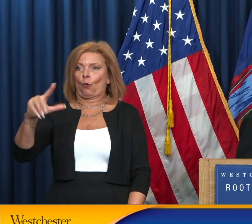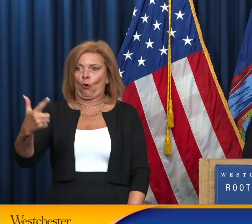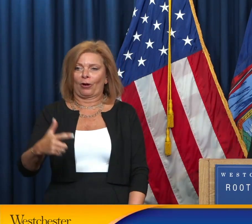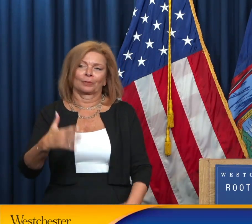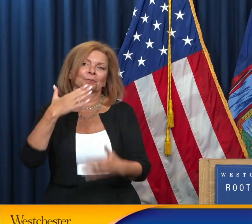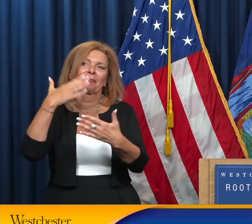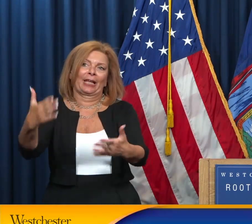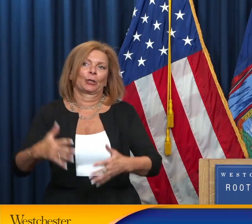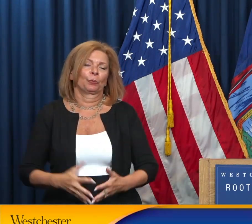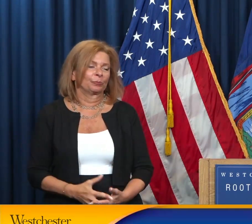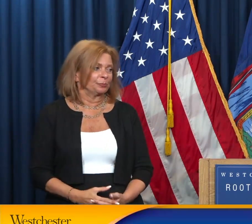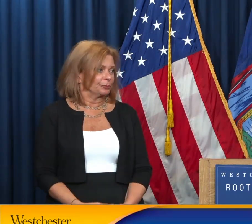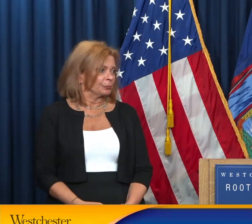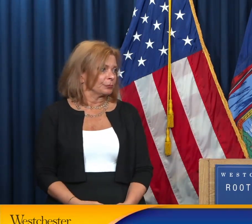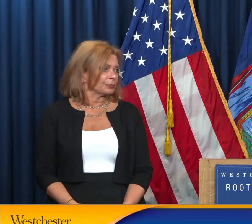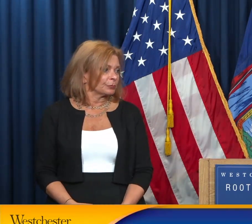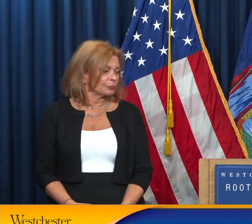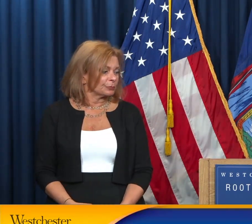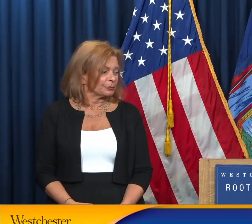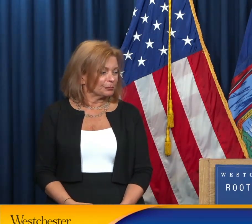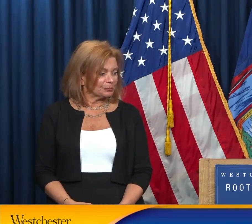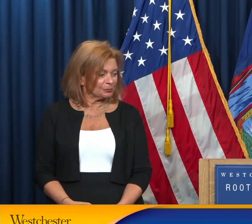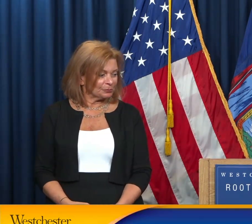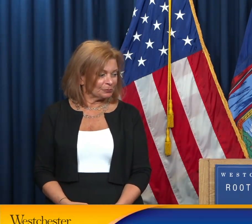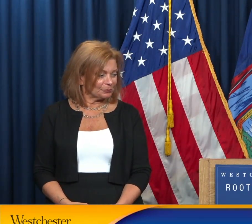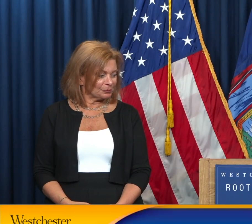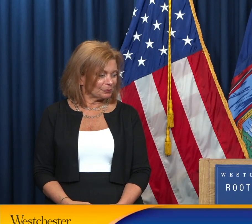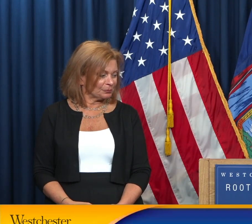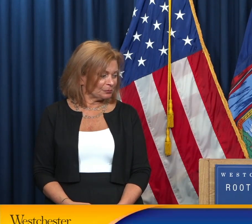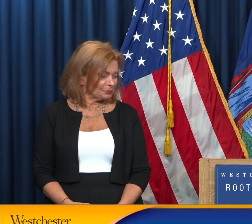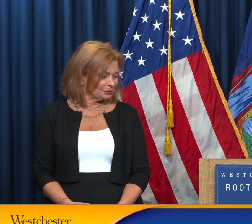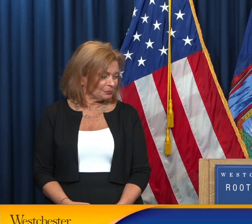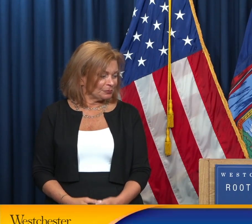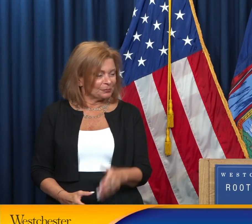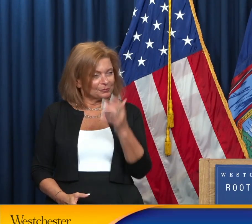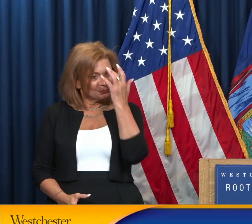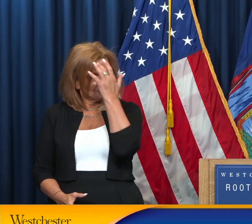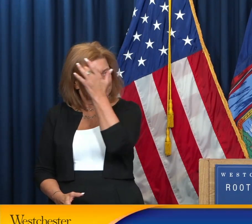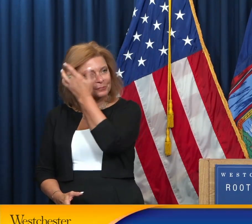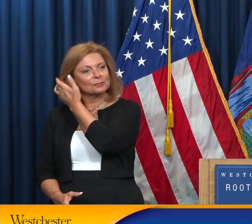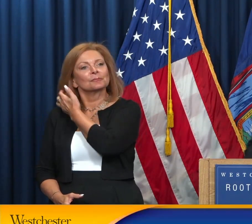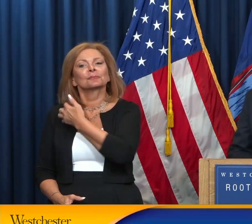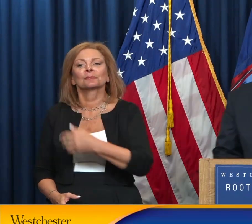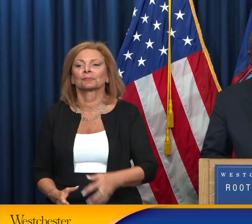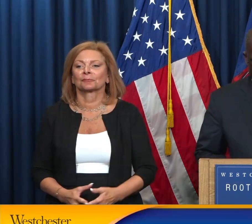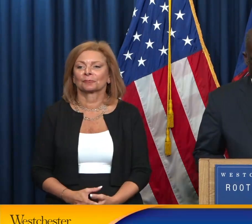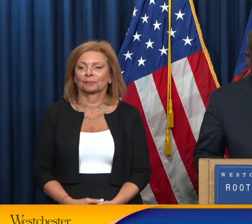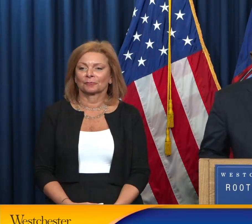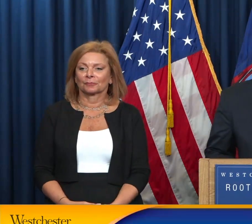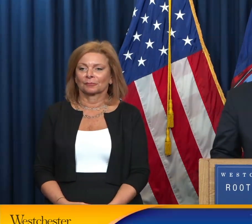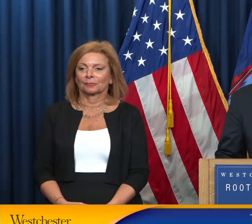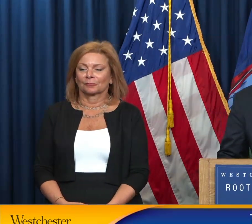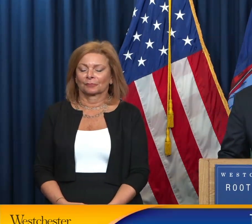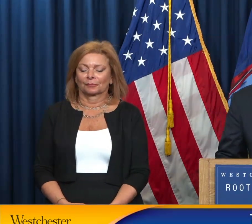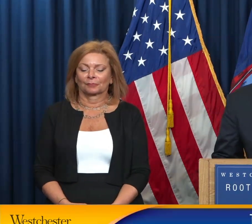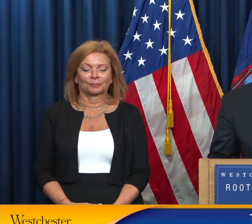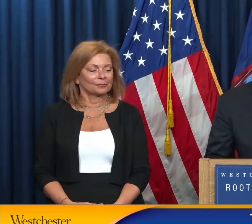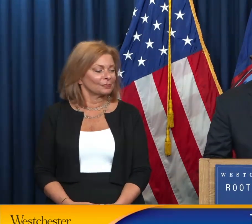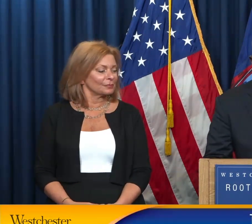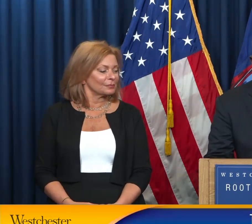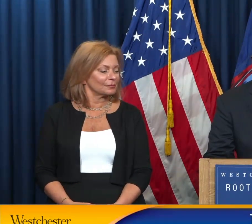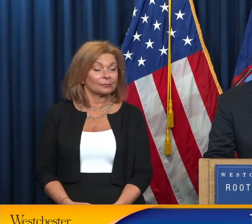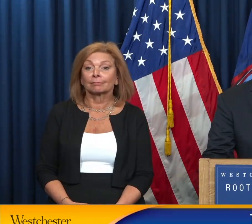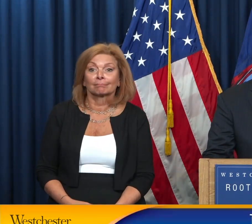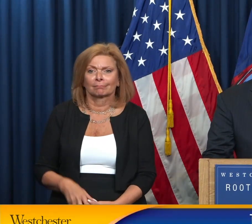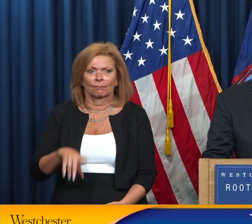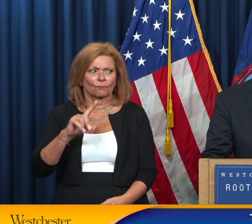you. All right. So first,